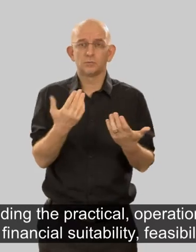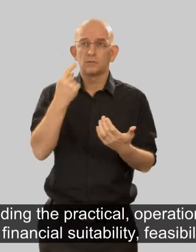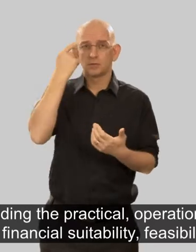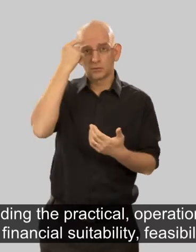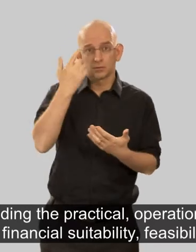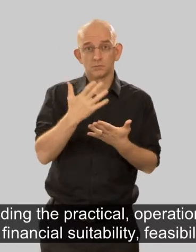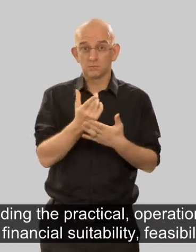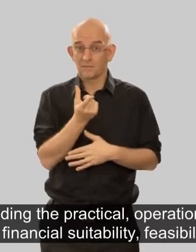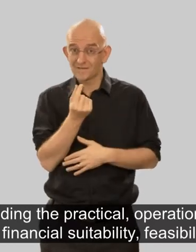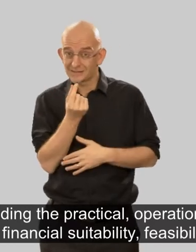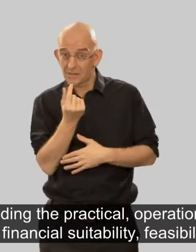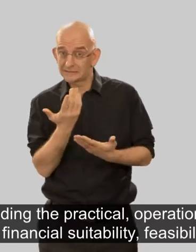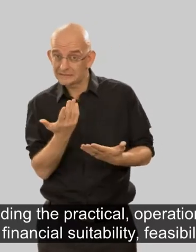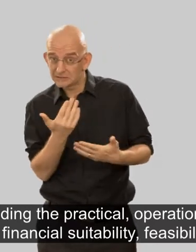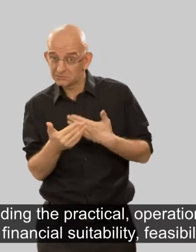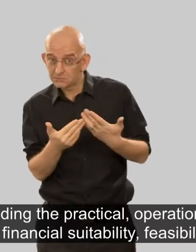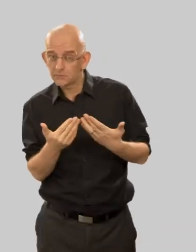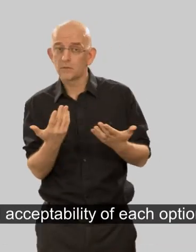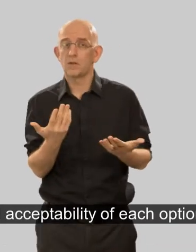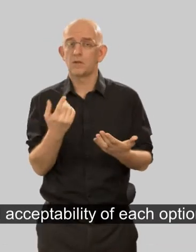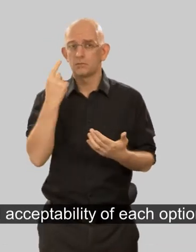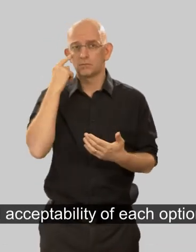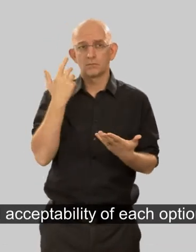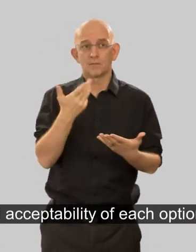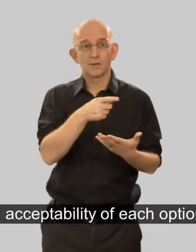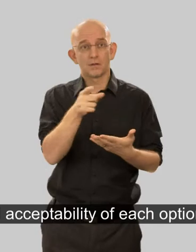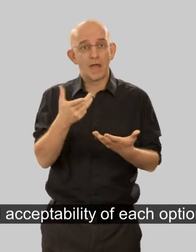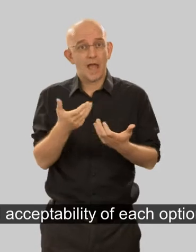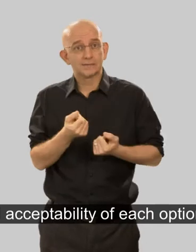and acceptability of each option.